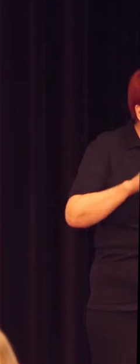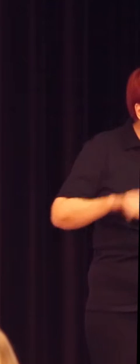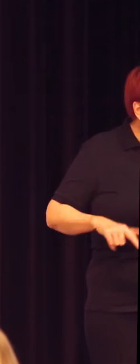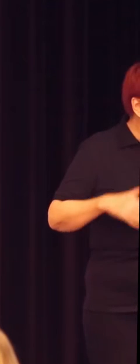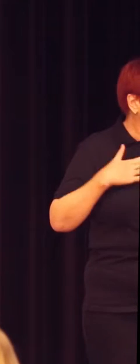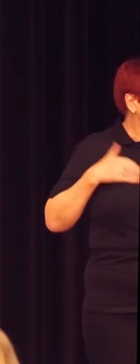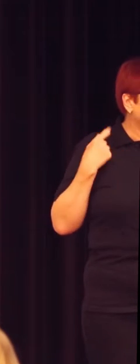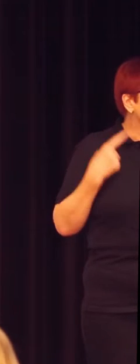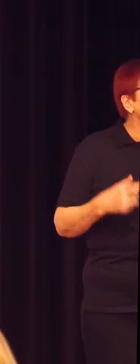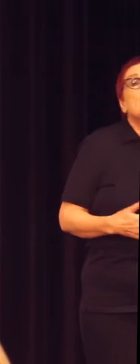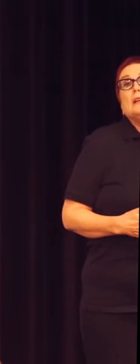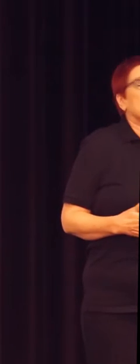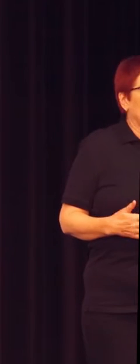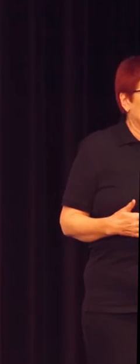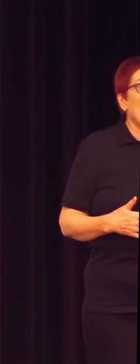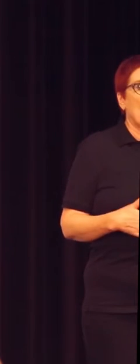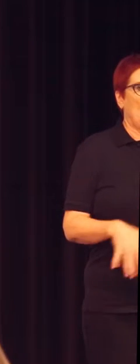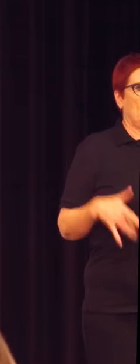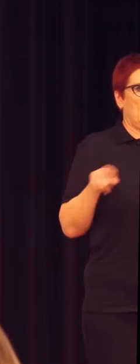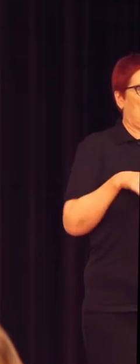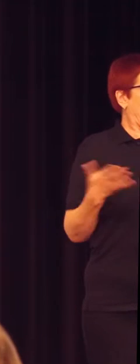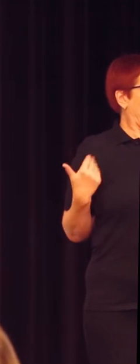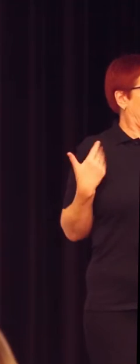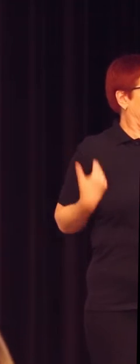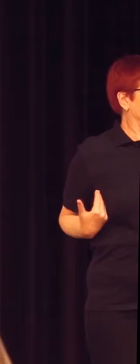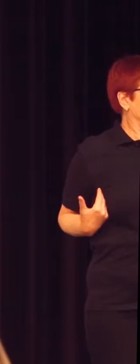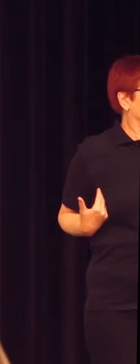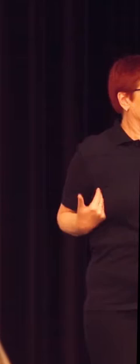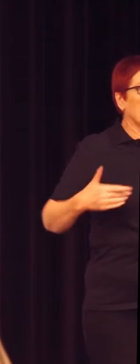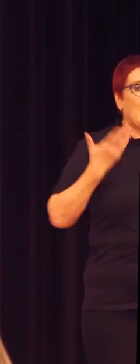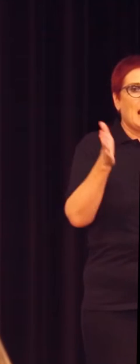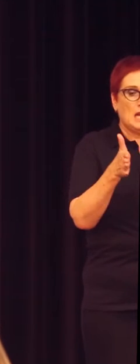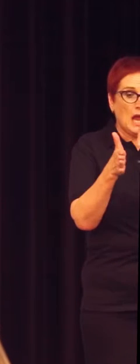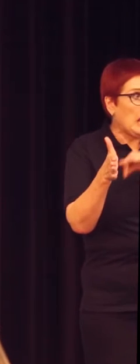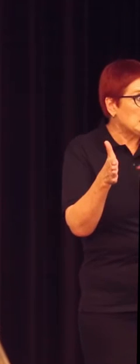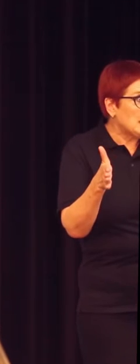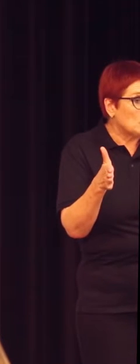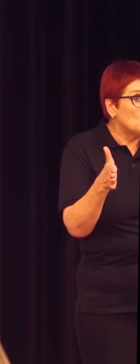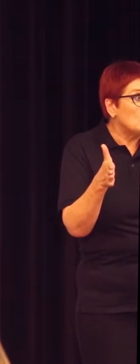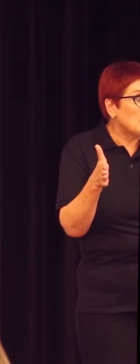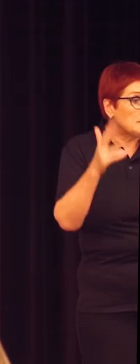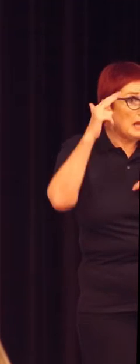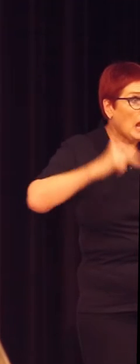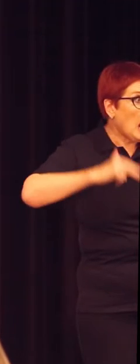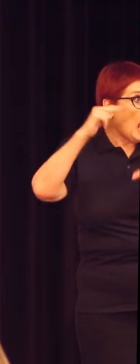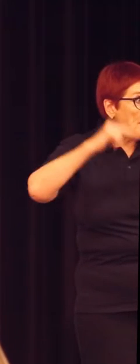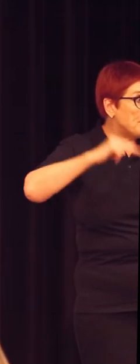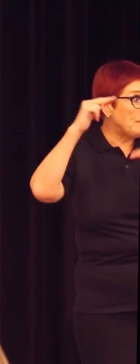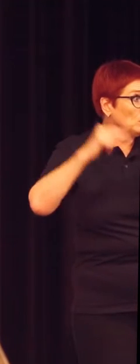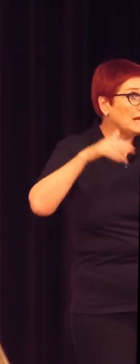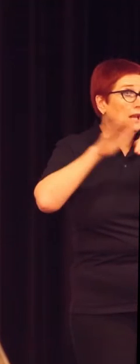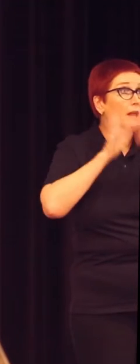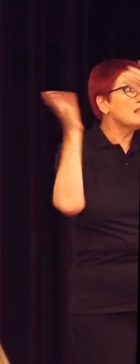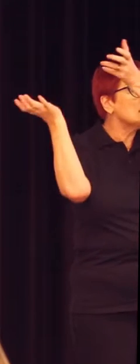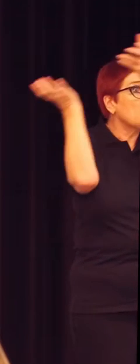mental health challenges, feels welcome. And any architect who tells me that a building suspended in the